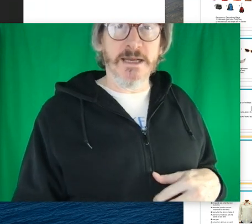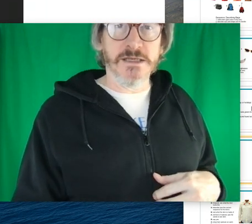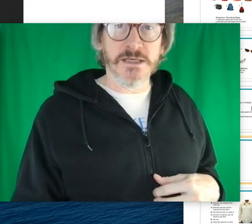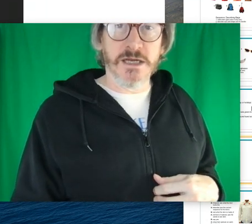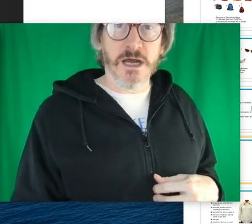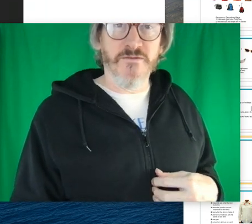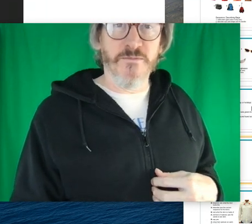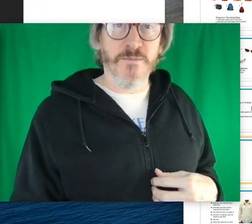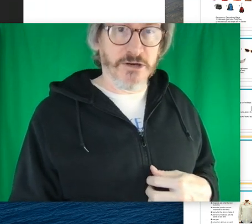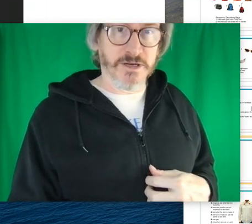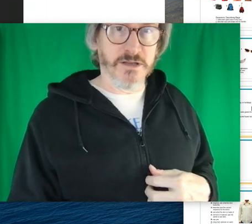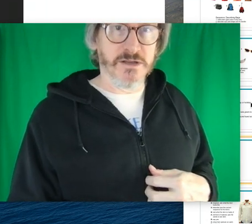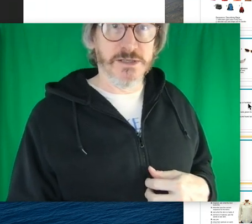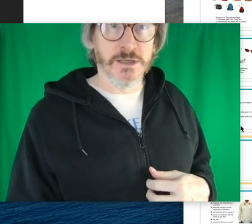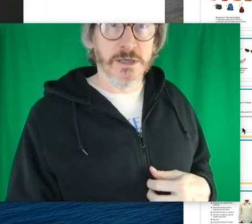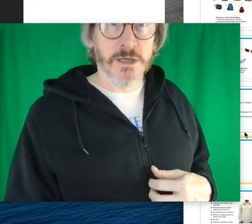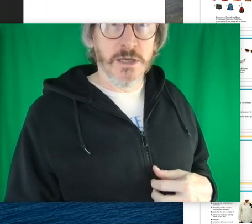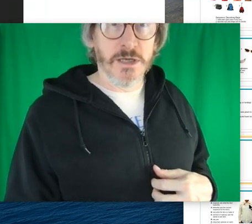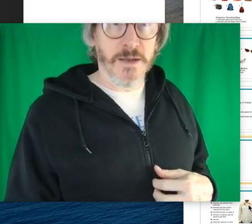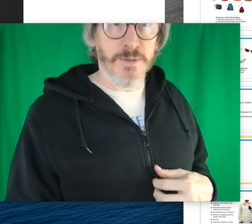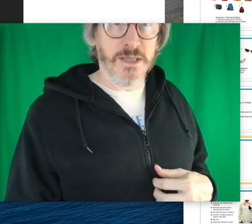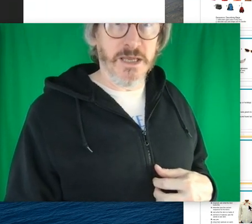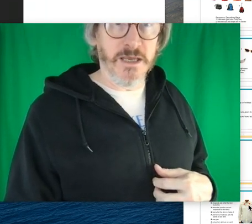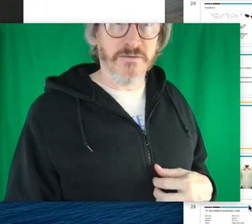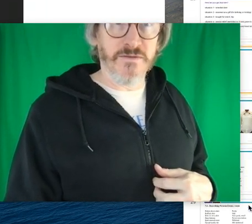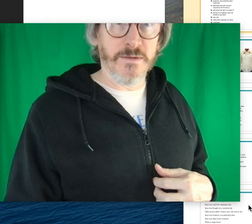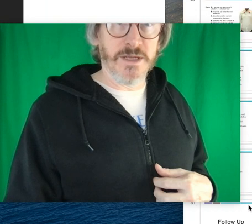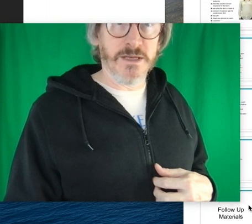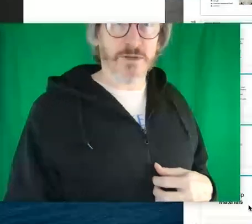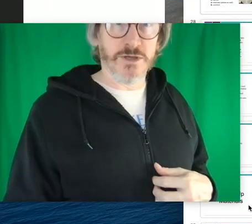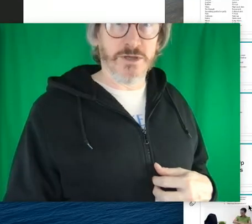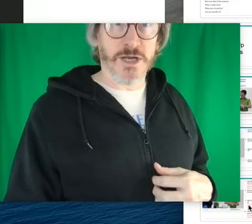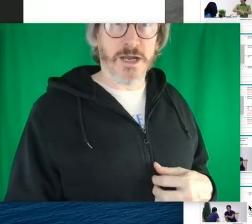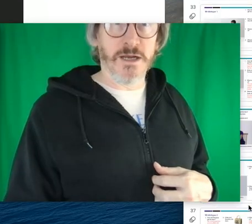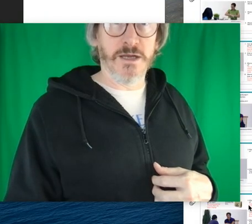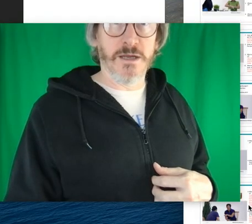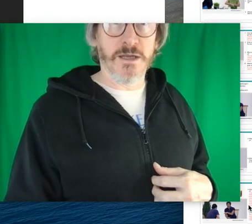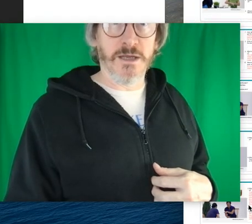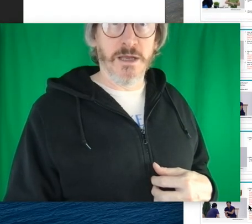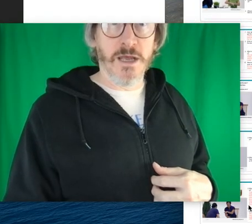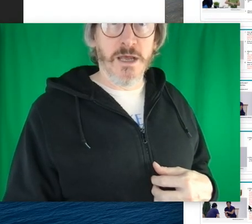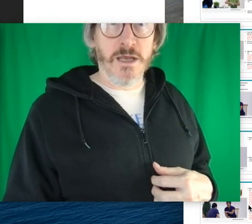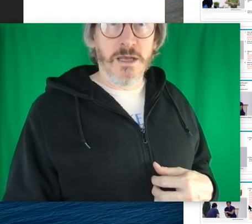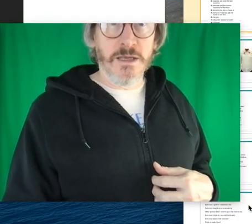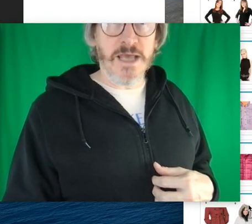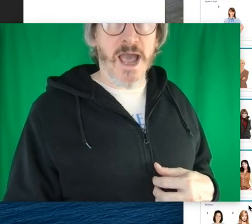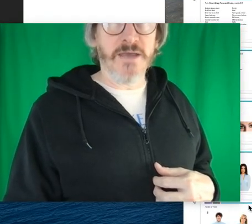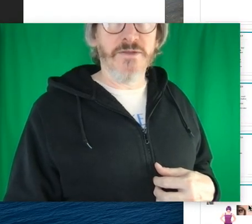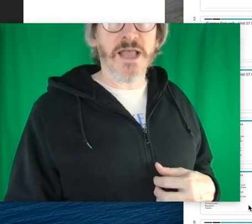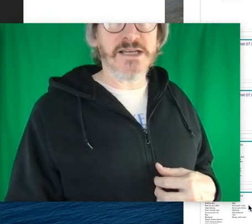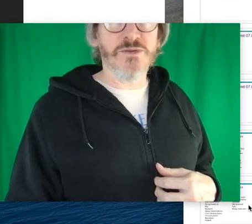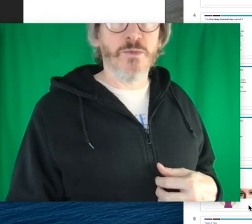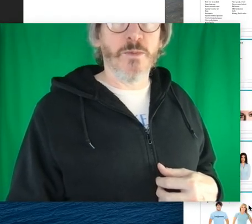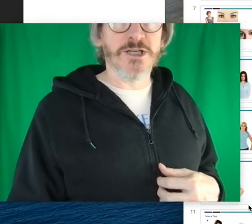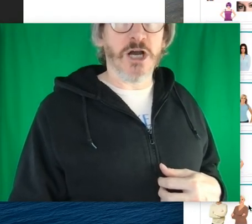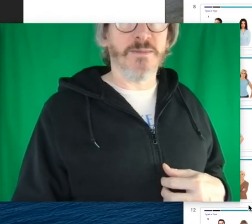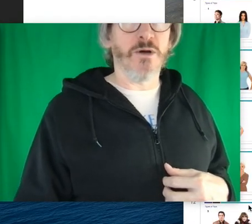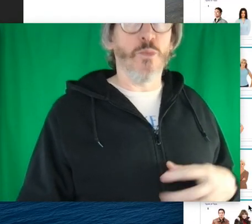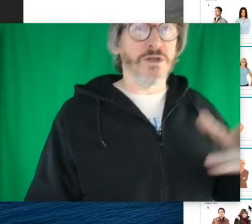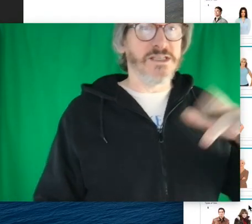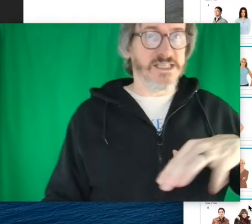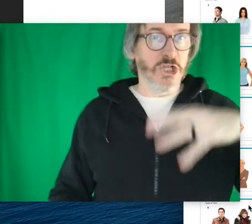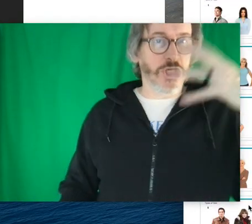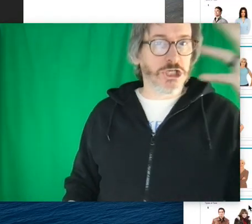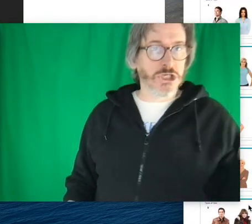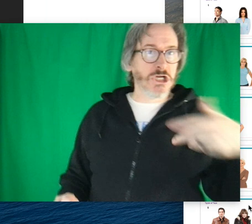kind of materials i believe let me double check yeah in the last one when we talked